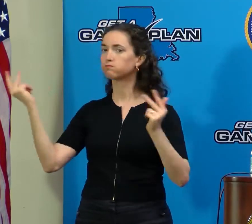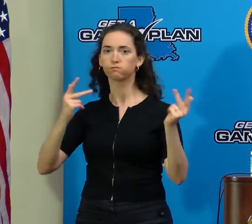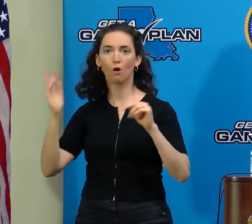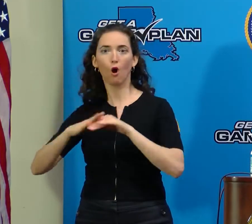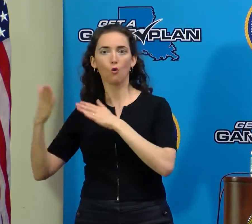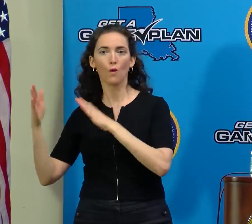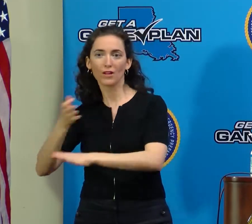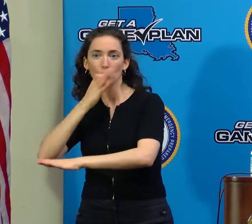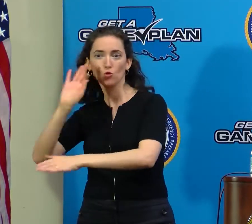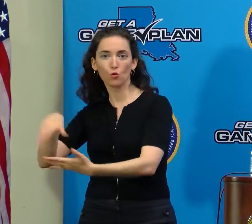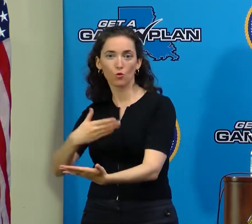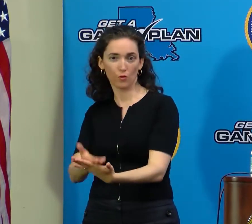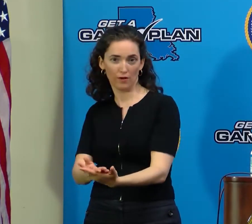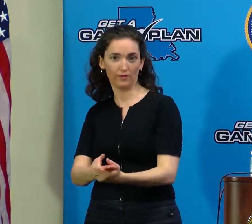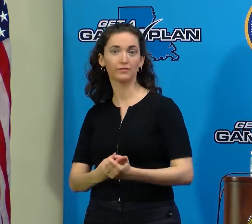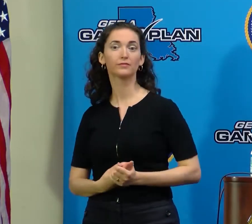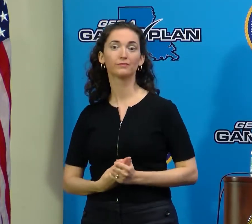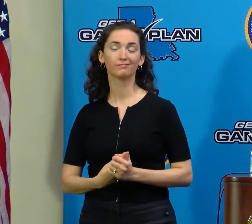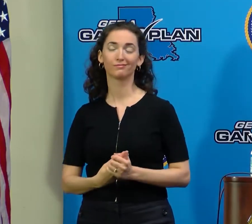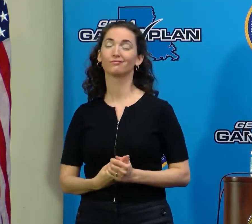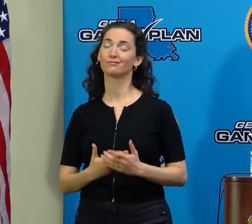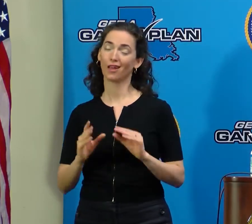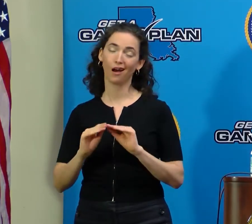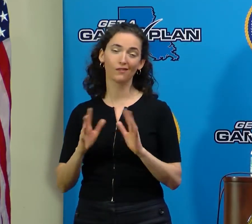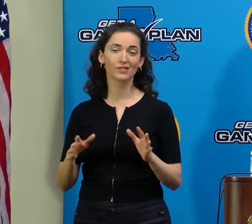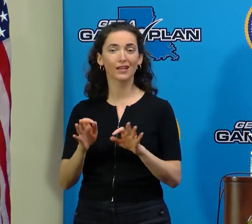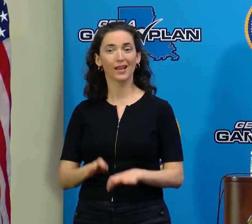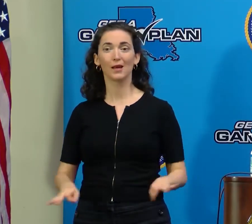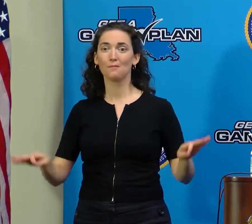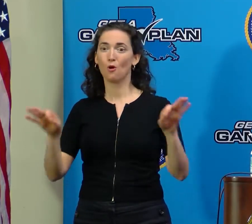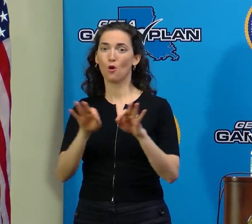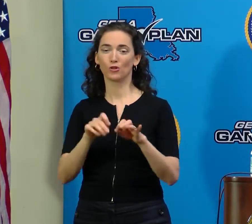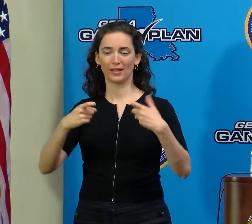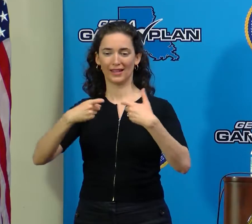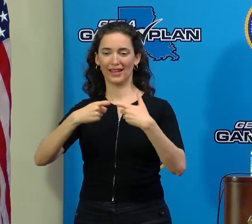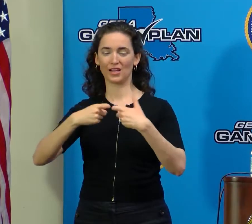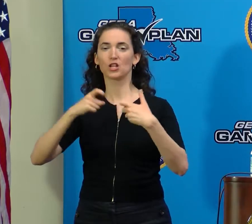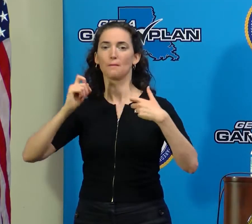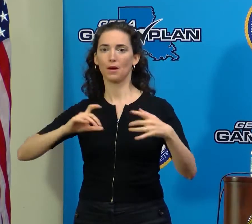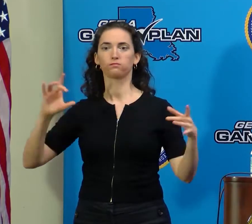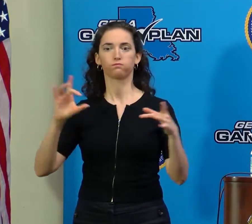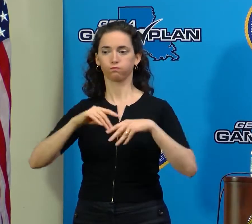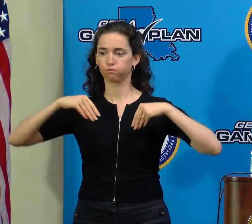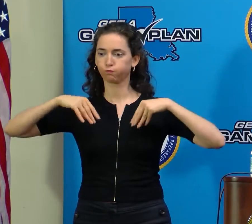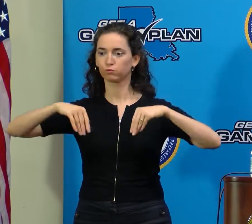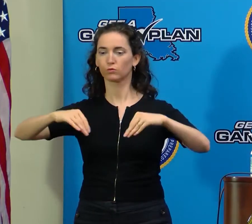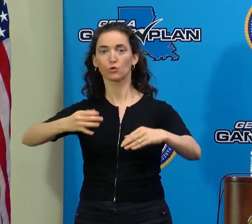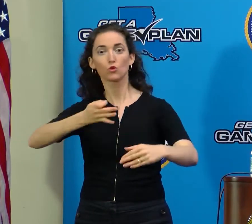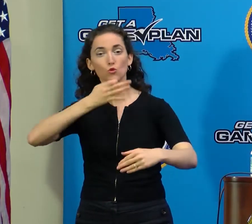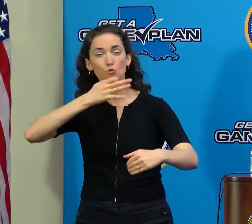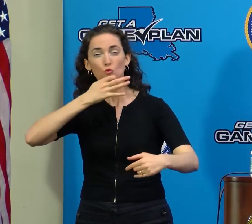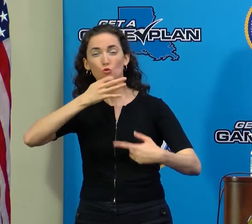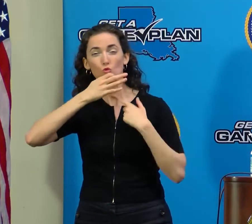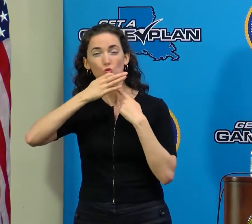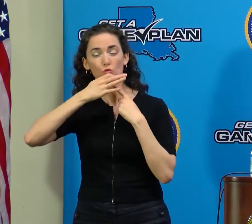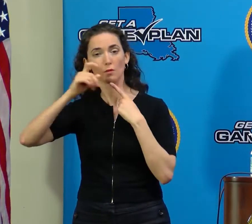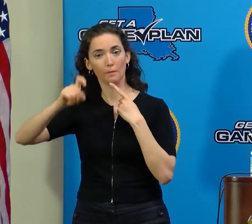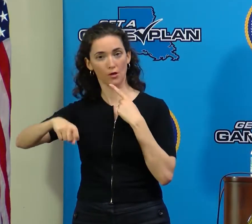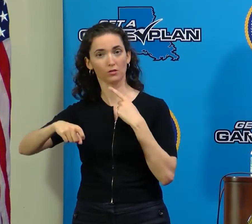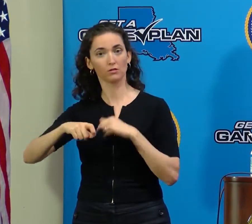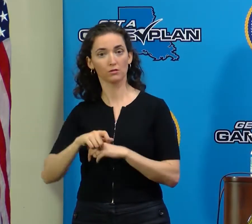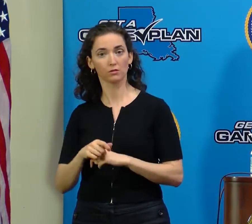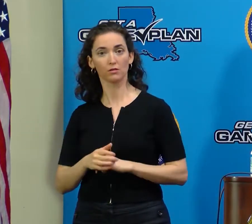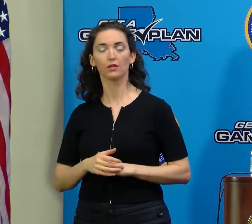need to have the power restored just as quickly as possible. And for that restoration